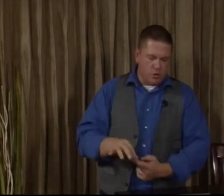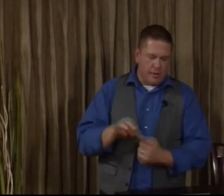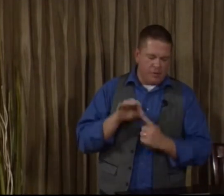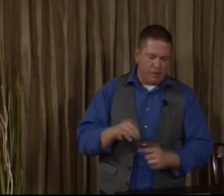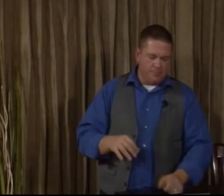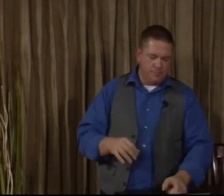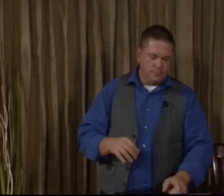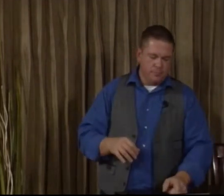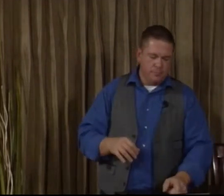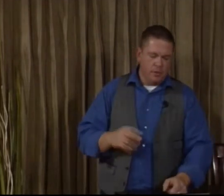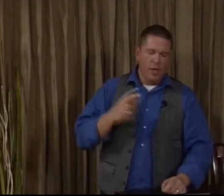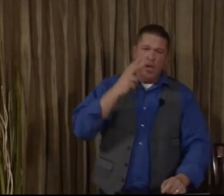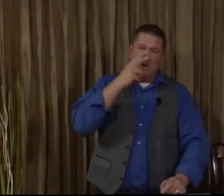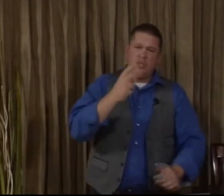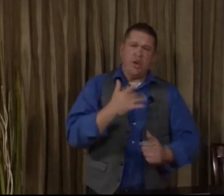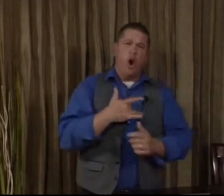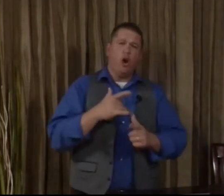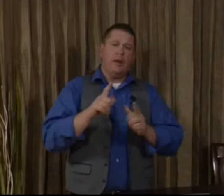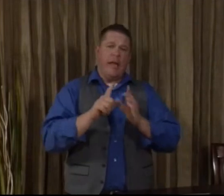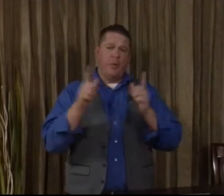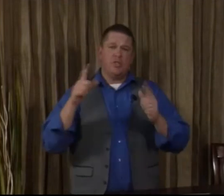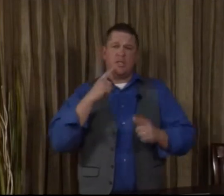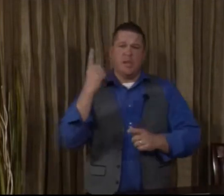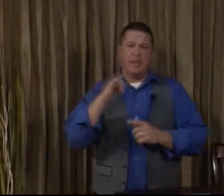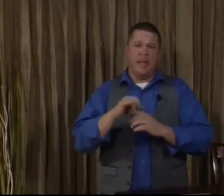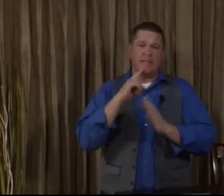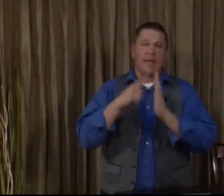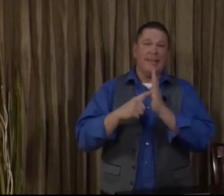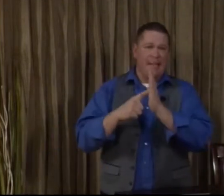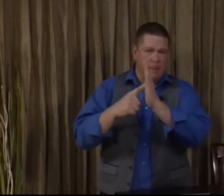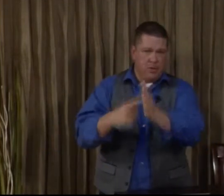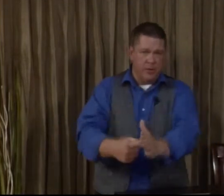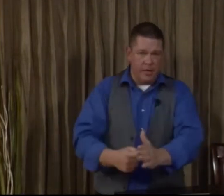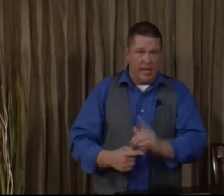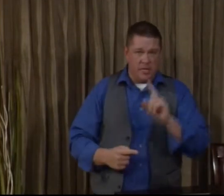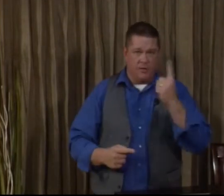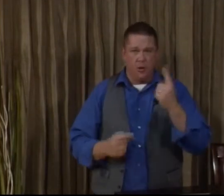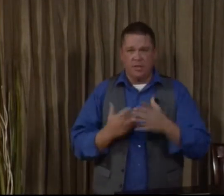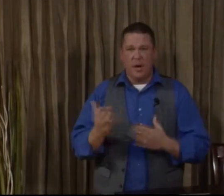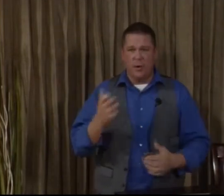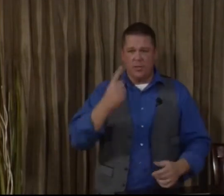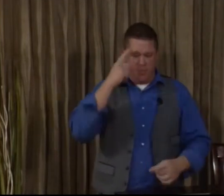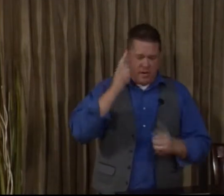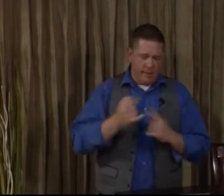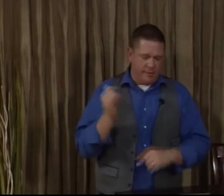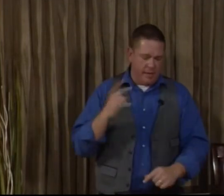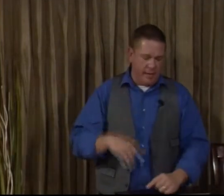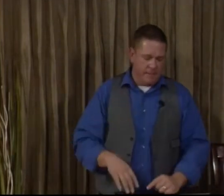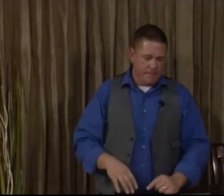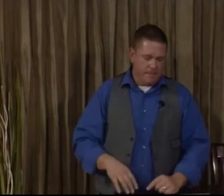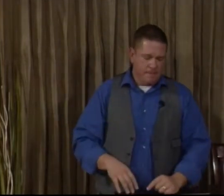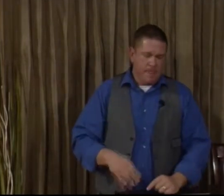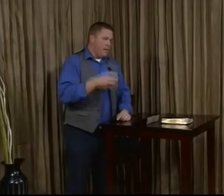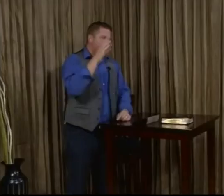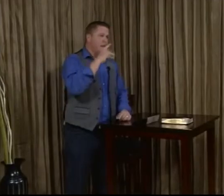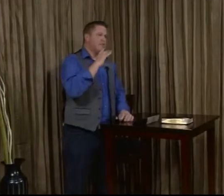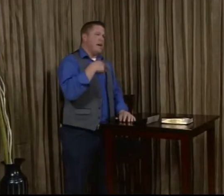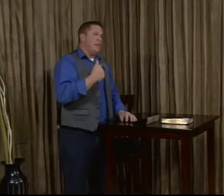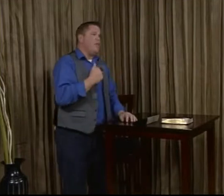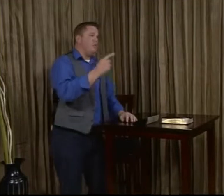special. You see, heart language is something that is demonstrated. That's the first thing I want you to think about today. God said, I love